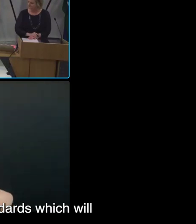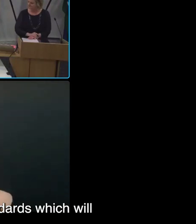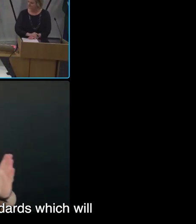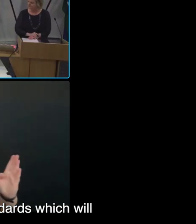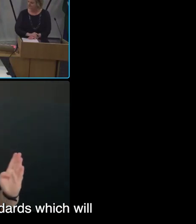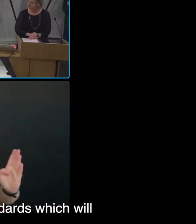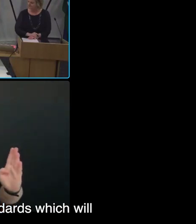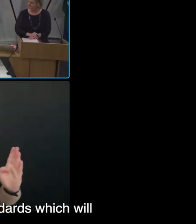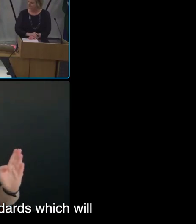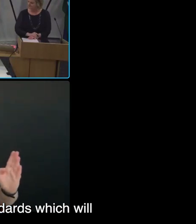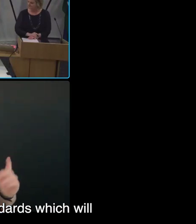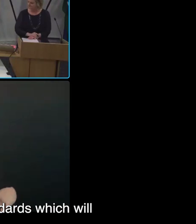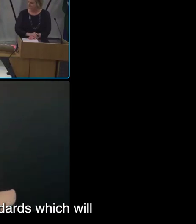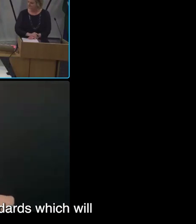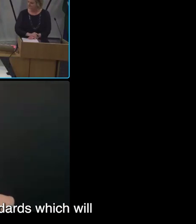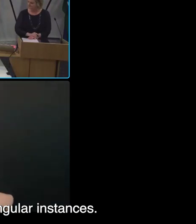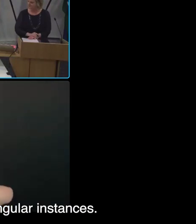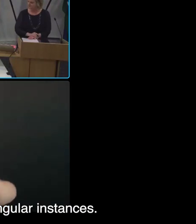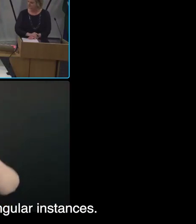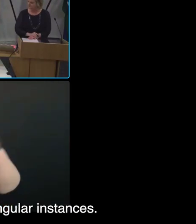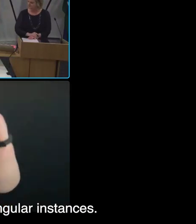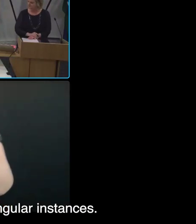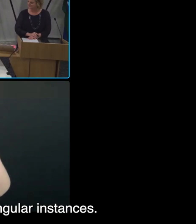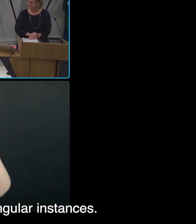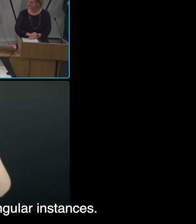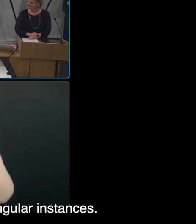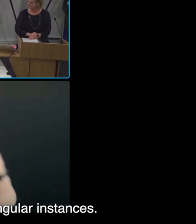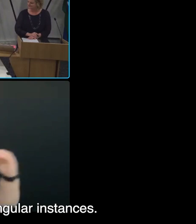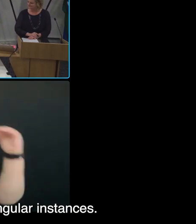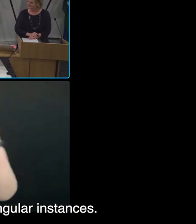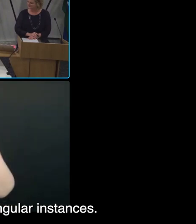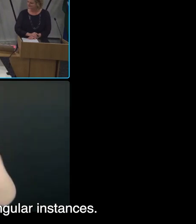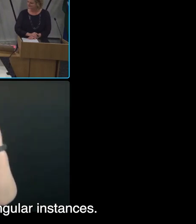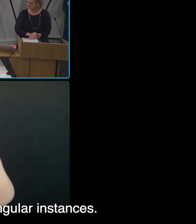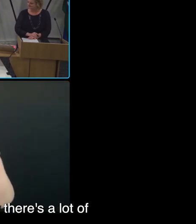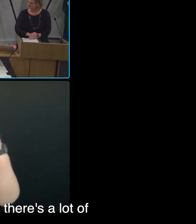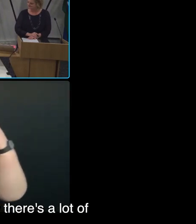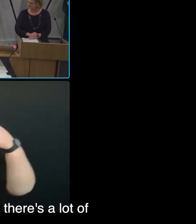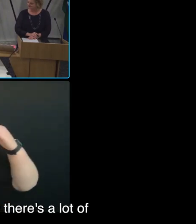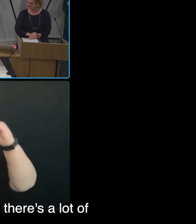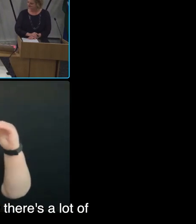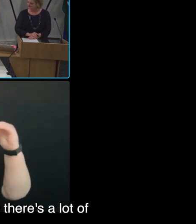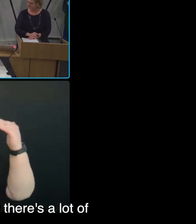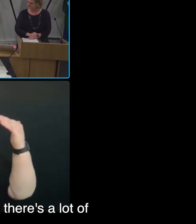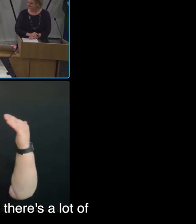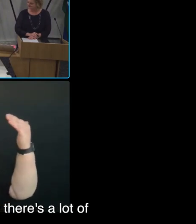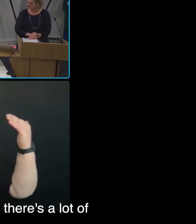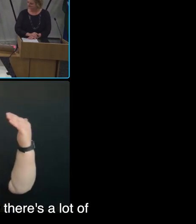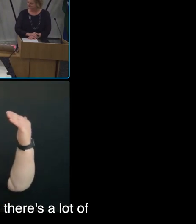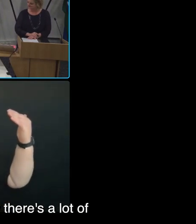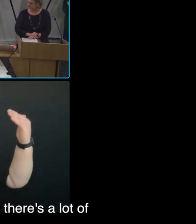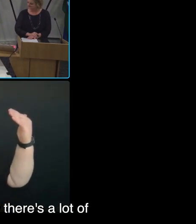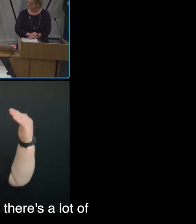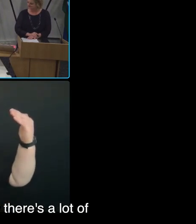the standards, so which will take account of some of those singular instances. And I probably just, you know, there's